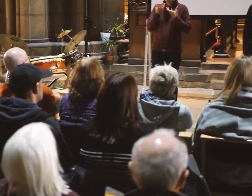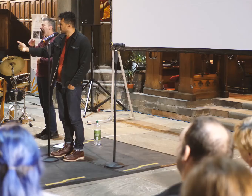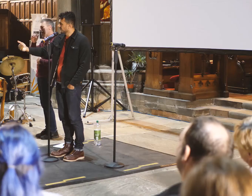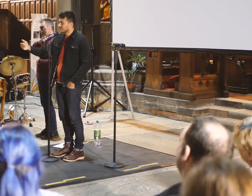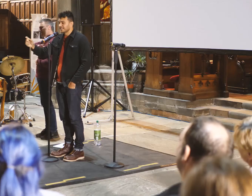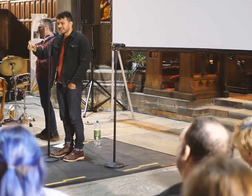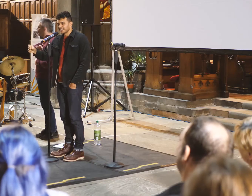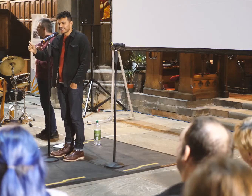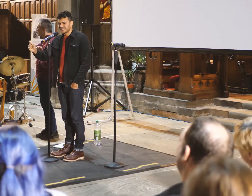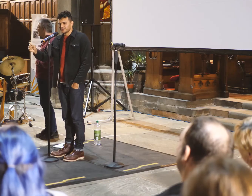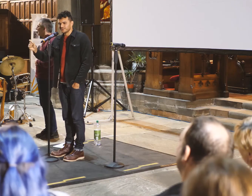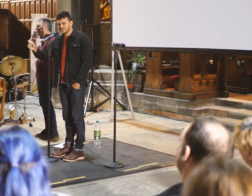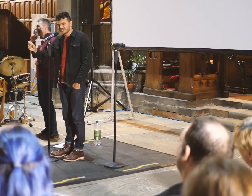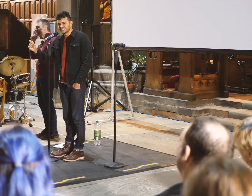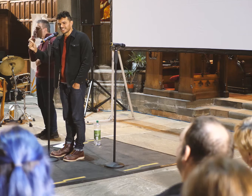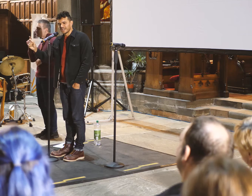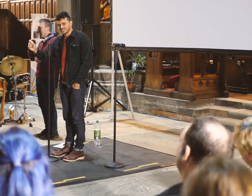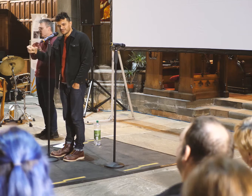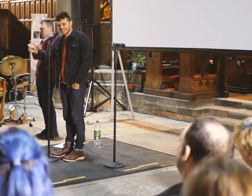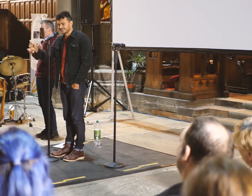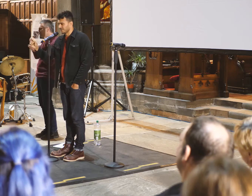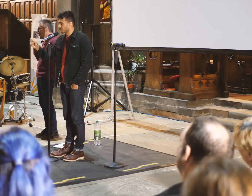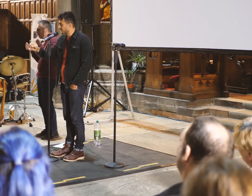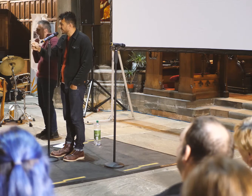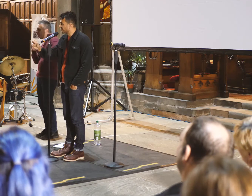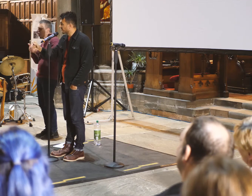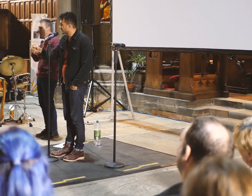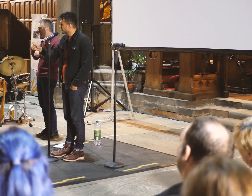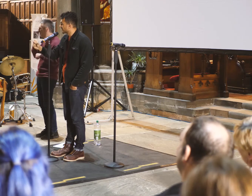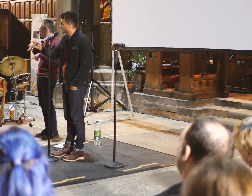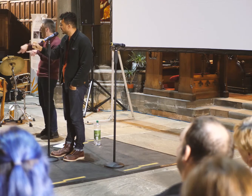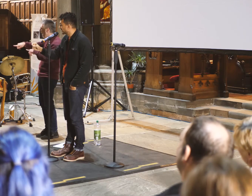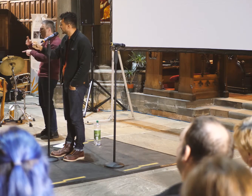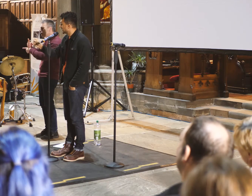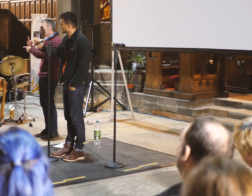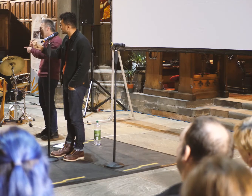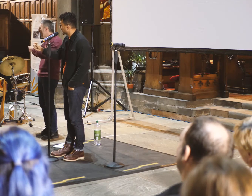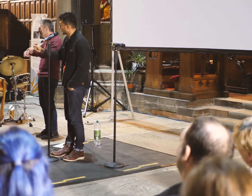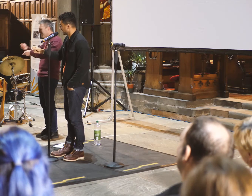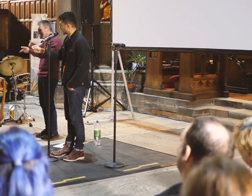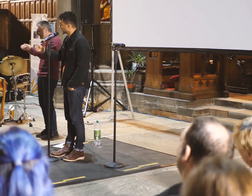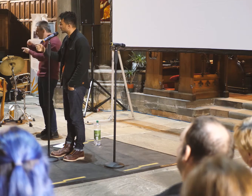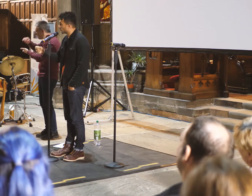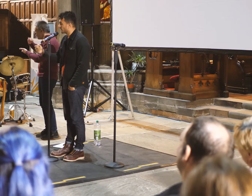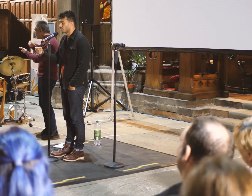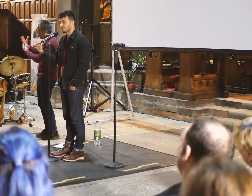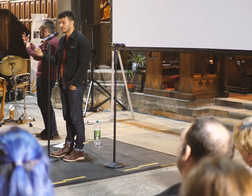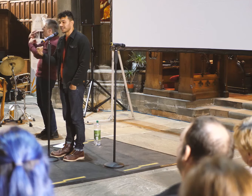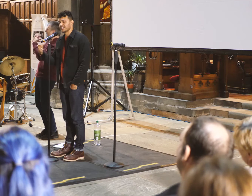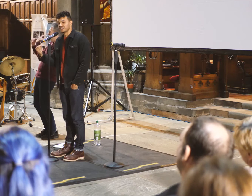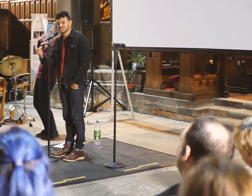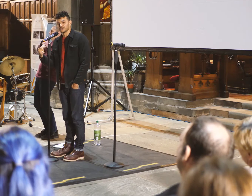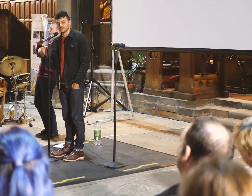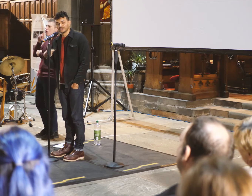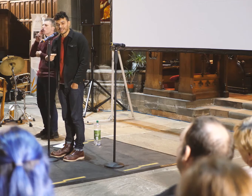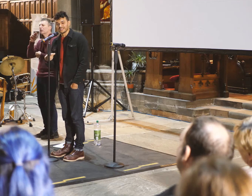Jamaican. Eat the calorie, jerk chicken, I'm Jamaican. British don't know how to serve our dishes, they enslaved us. At school I fought a